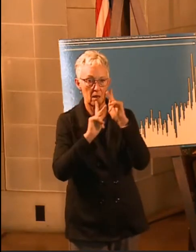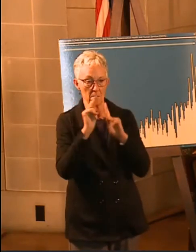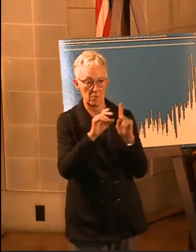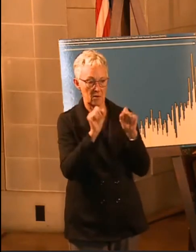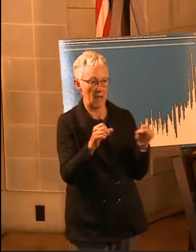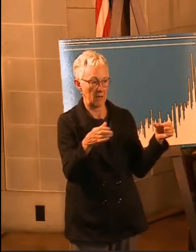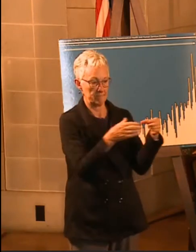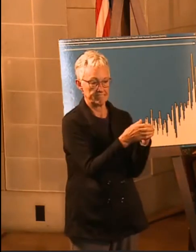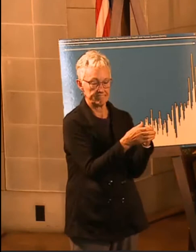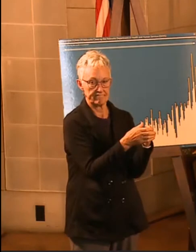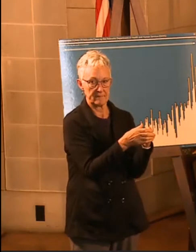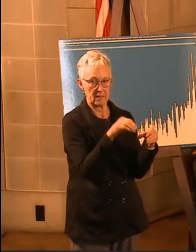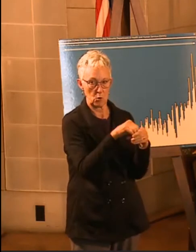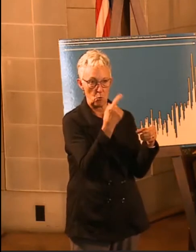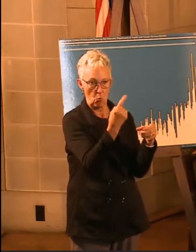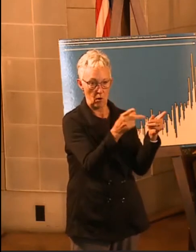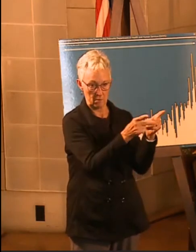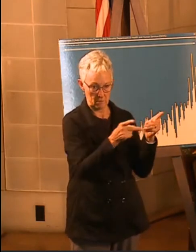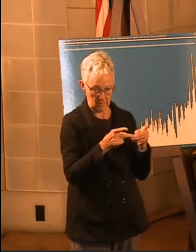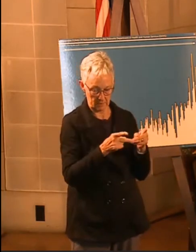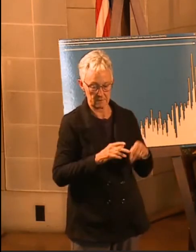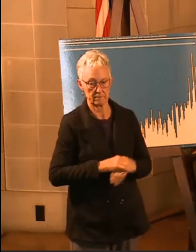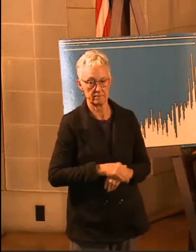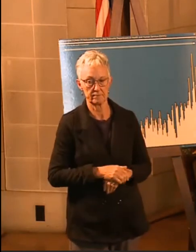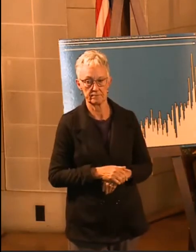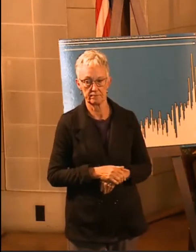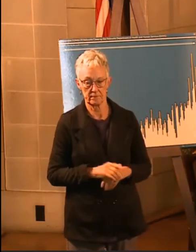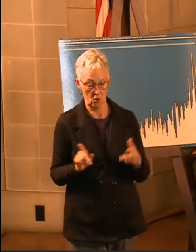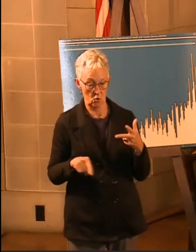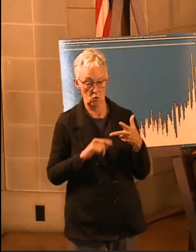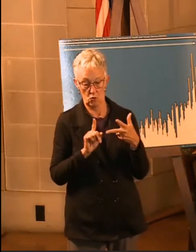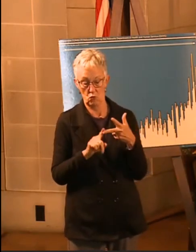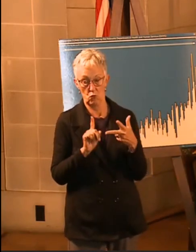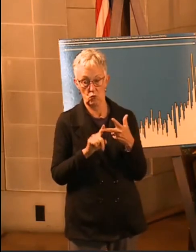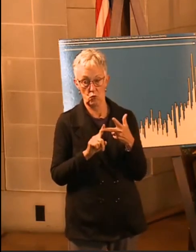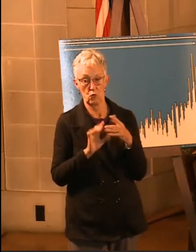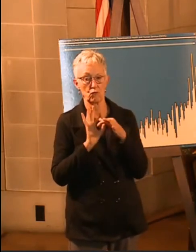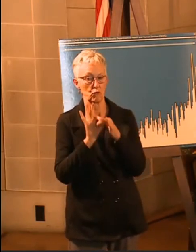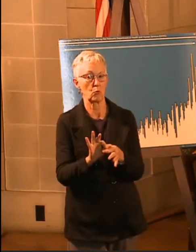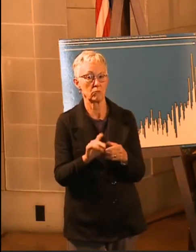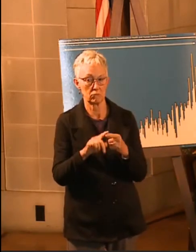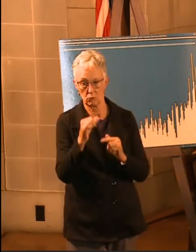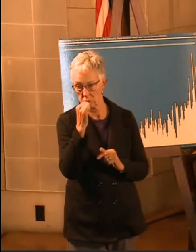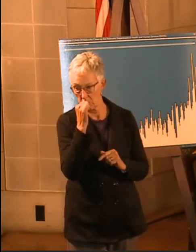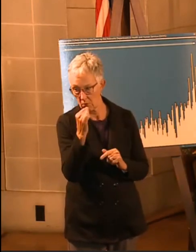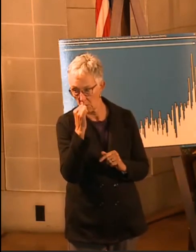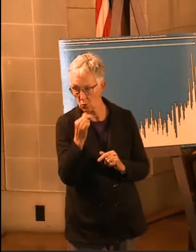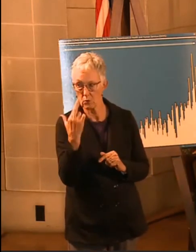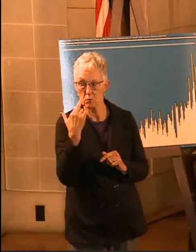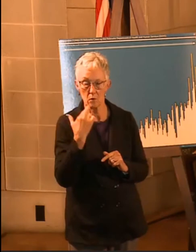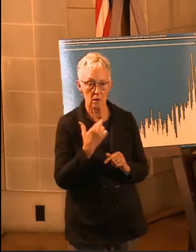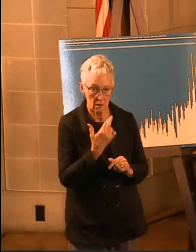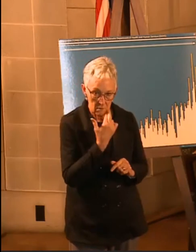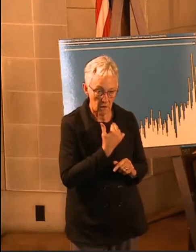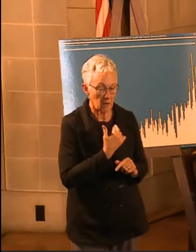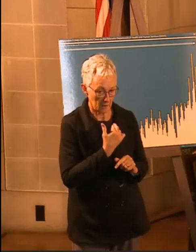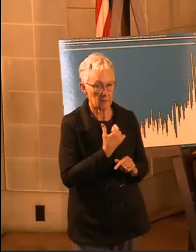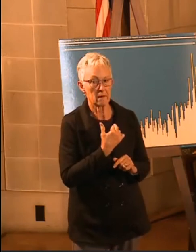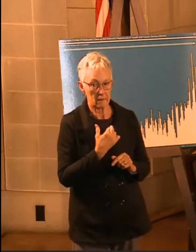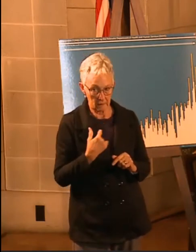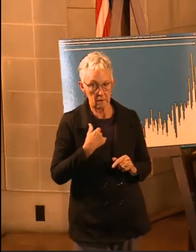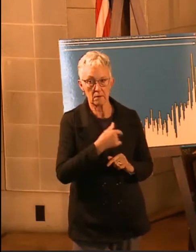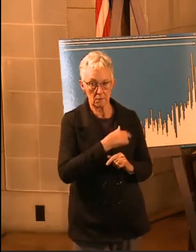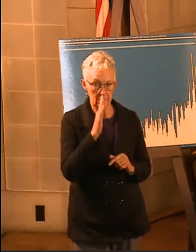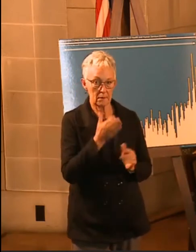Our third change has to do with bars and restaurants. Again, similar to what we had in Phase 3, we're going to put back in the requirement